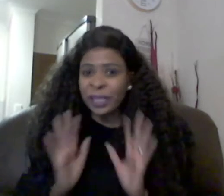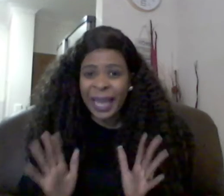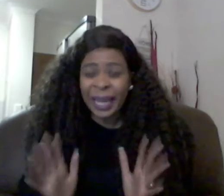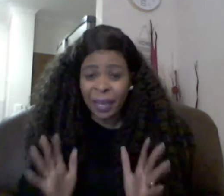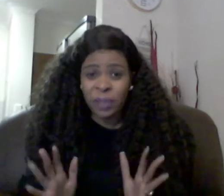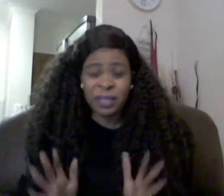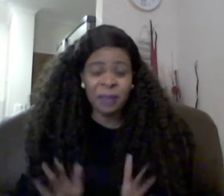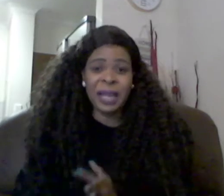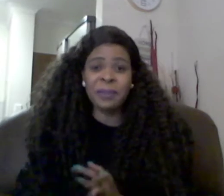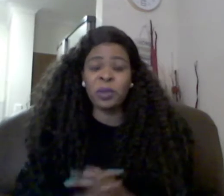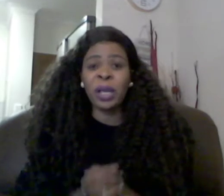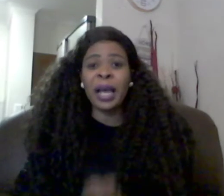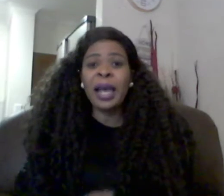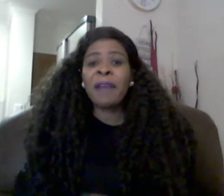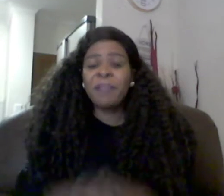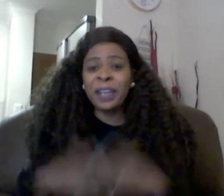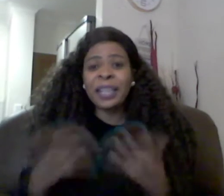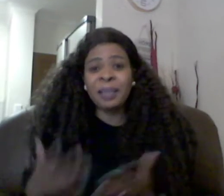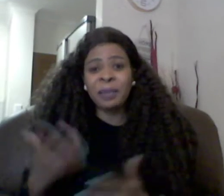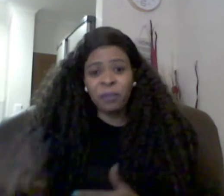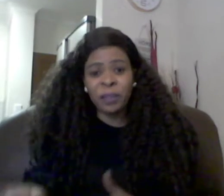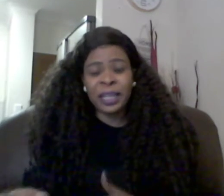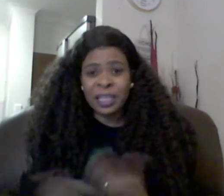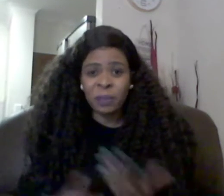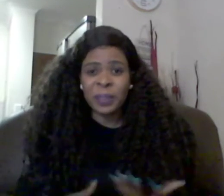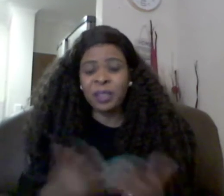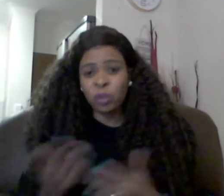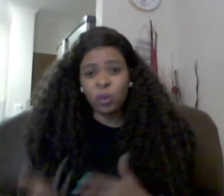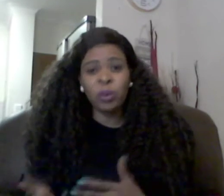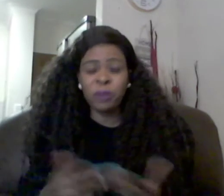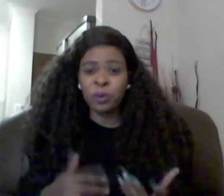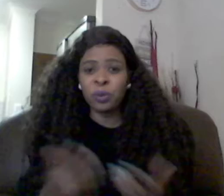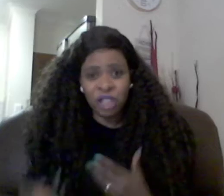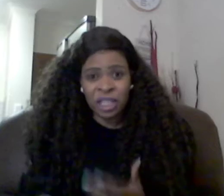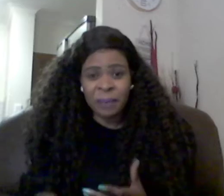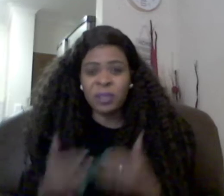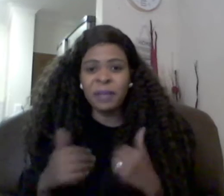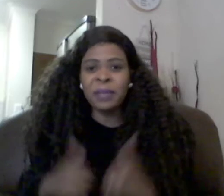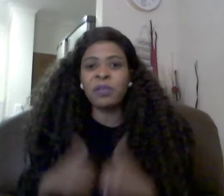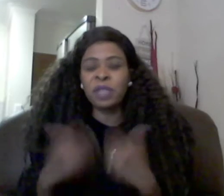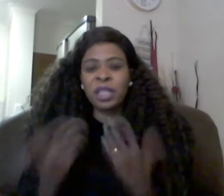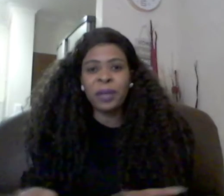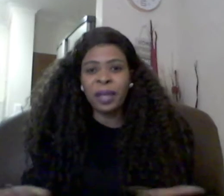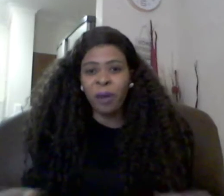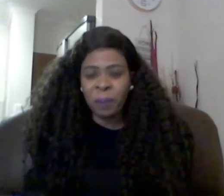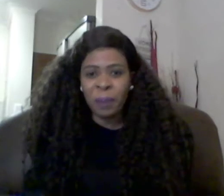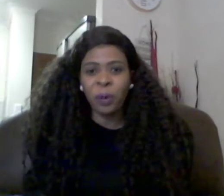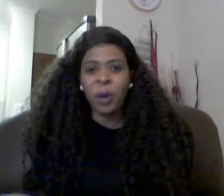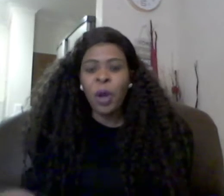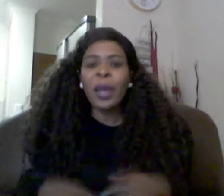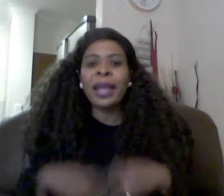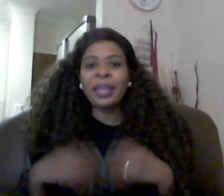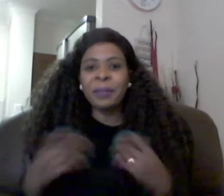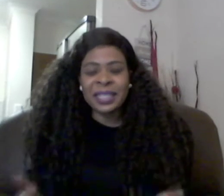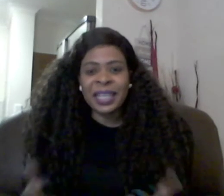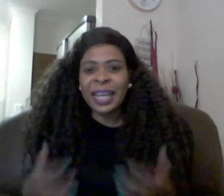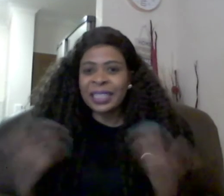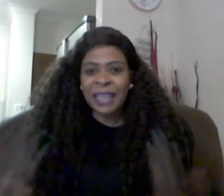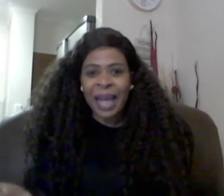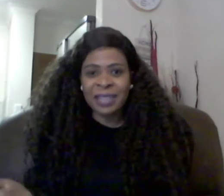tell anyone sometimes when you're feeling something for the next person it's good if you do not share because sometimes we share with the wrong people who end up discouraging us